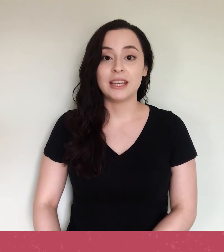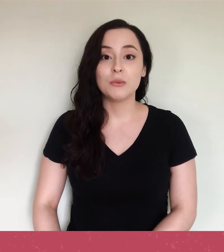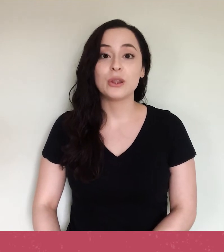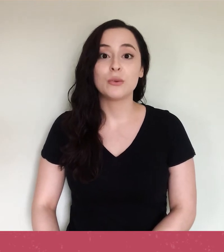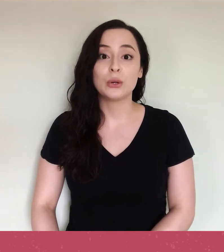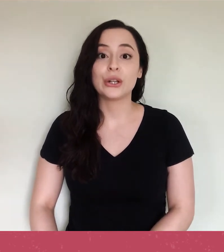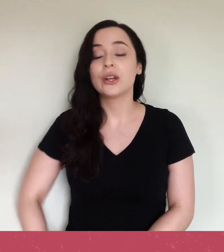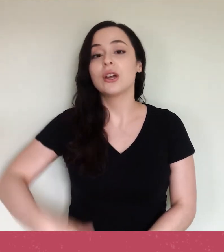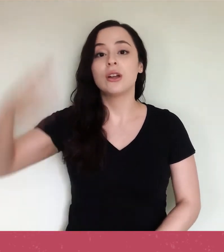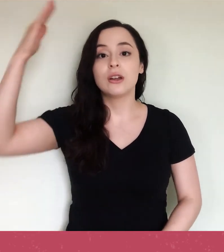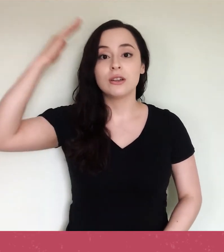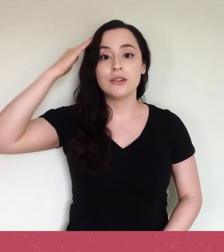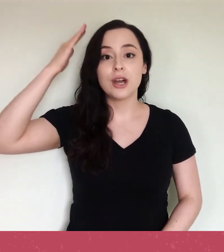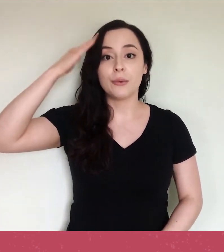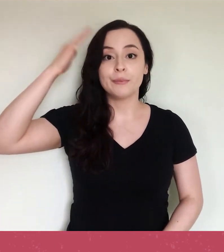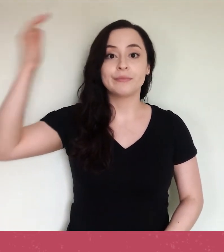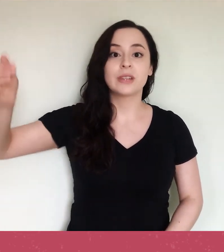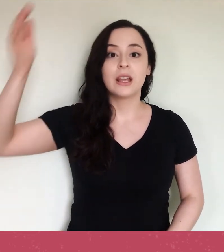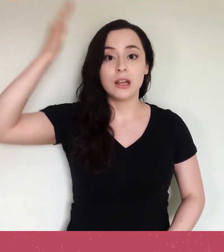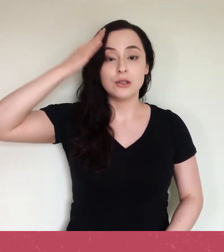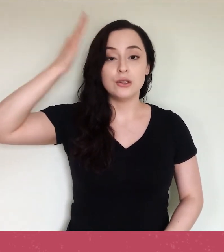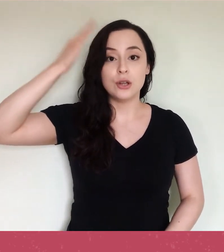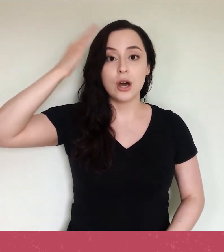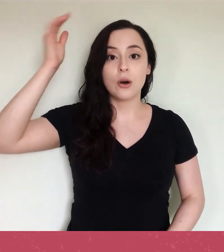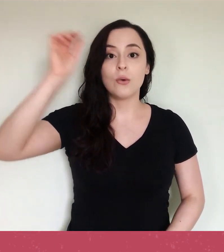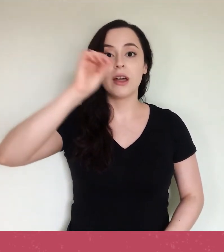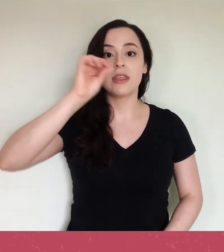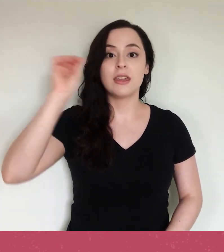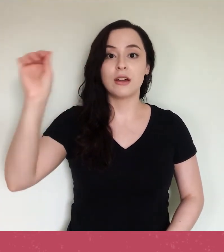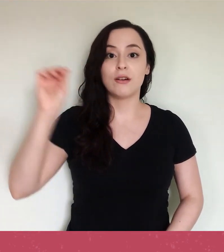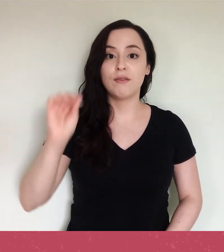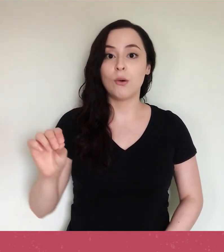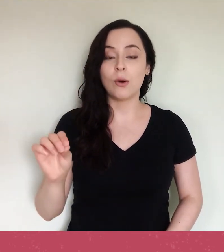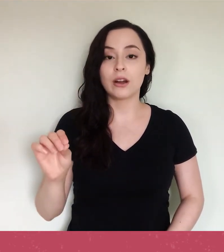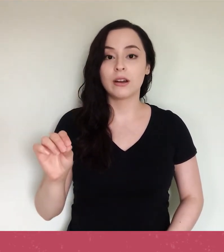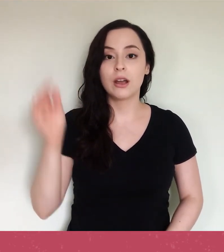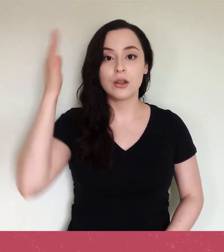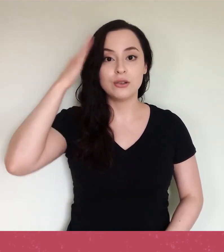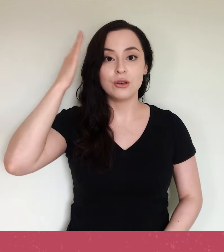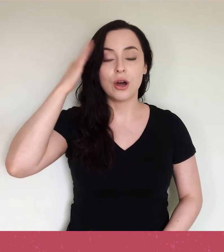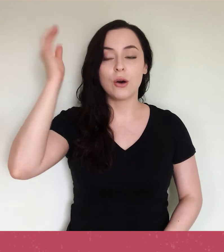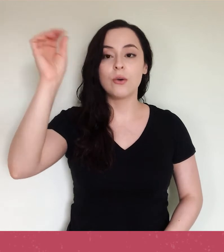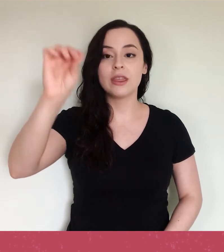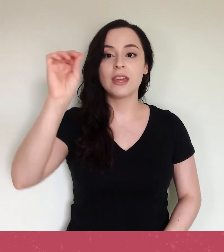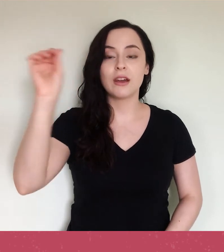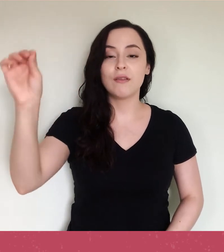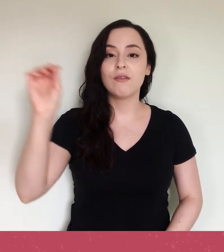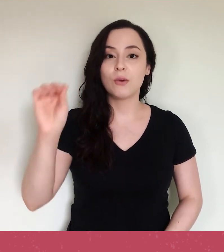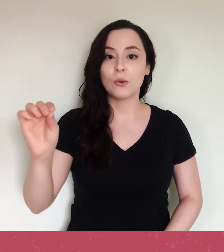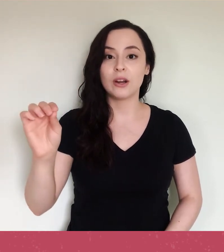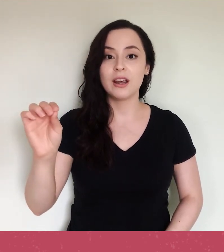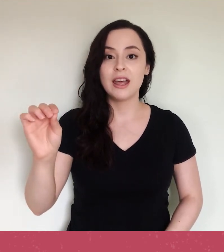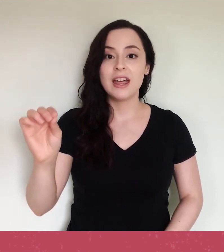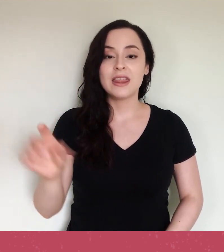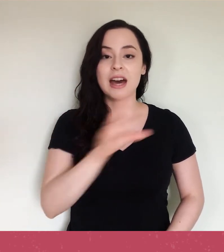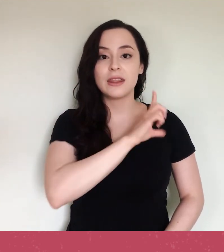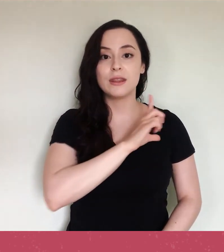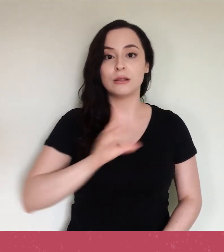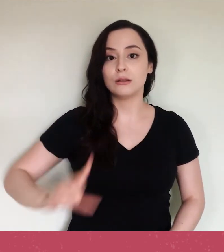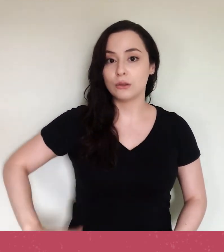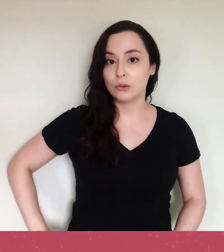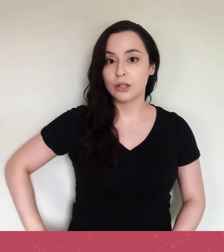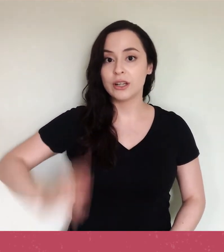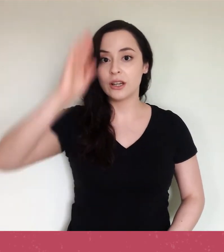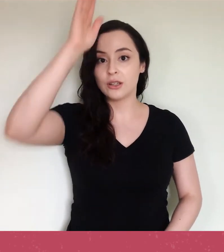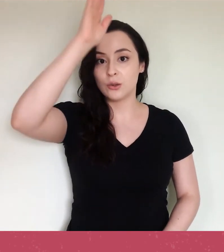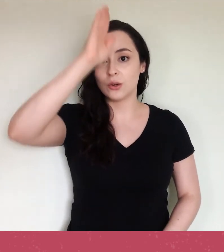Beginning with the word know. Know, therefore, know, therefore, that